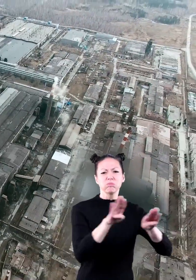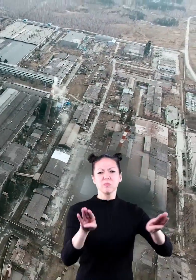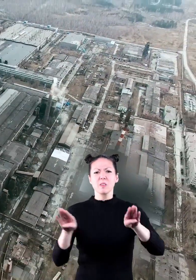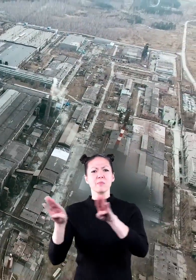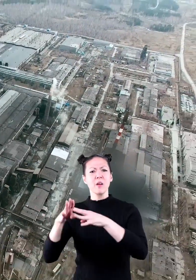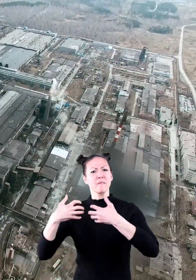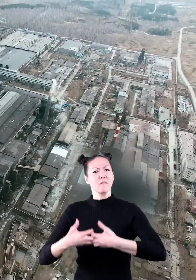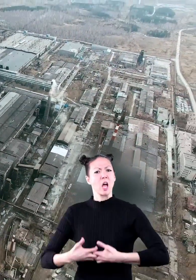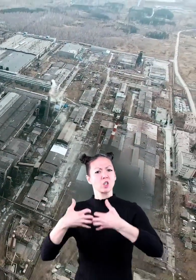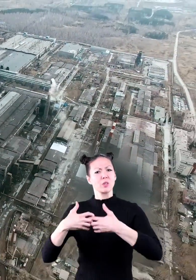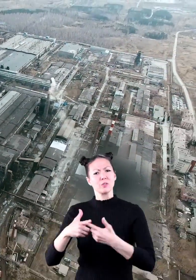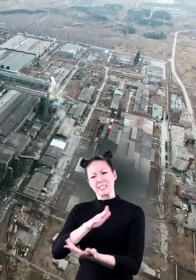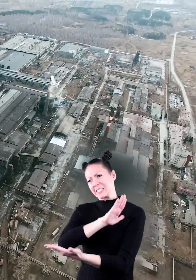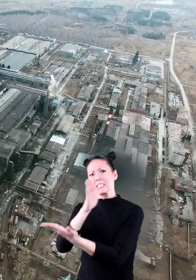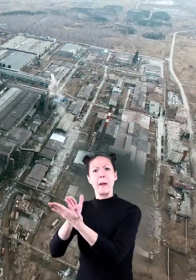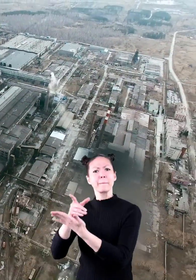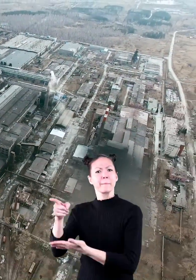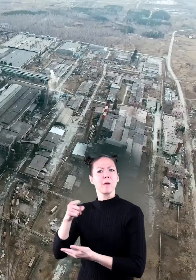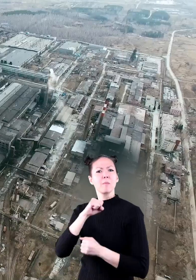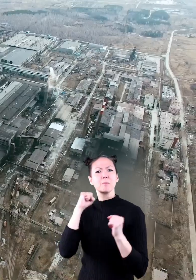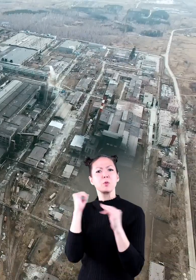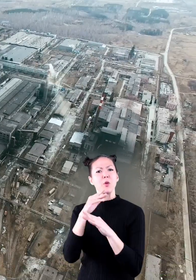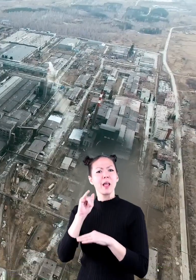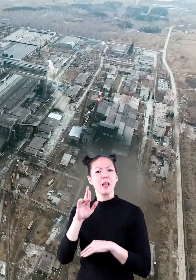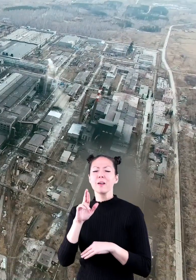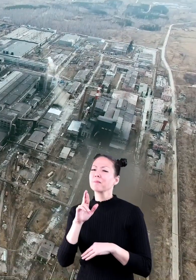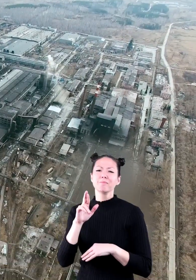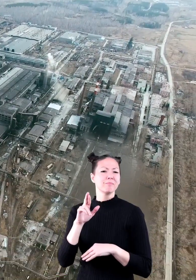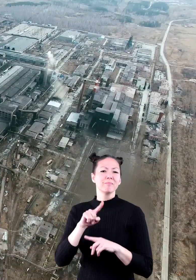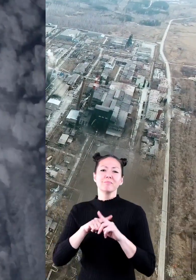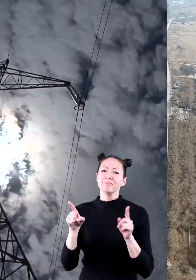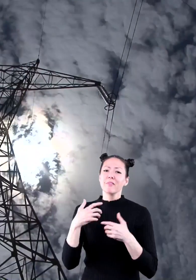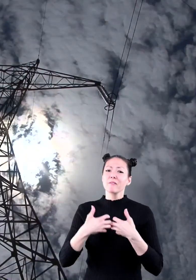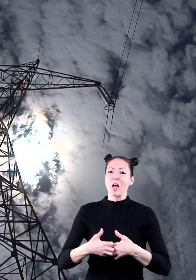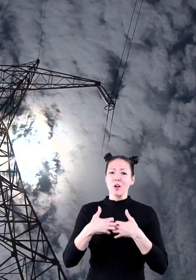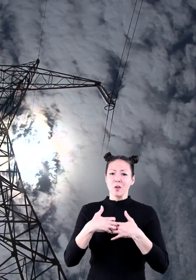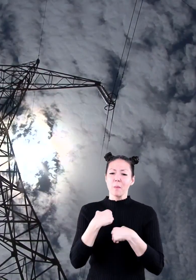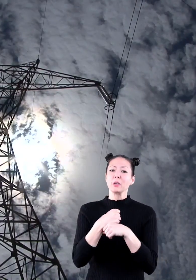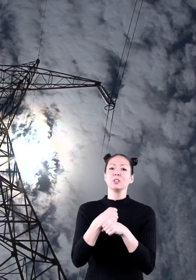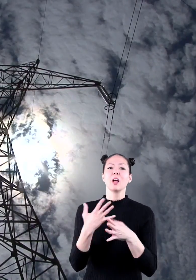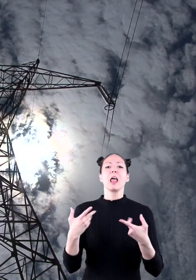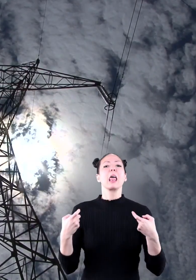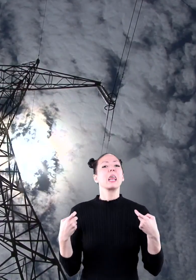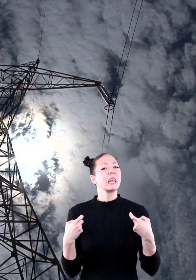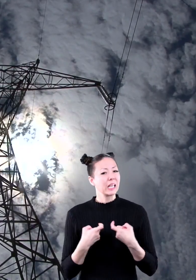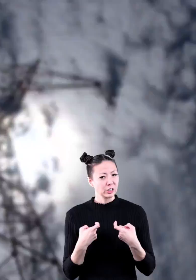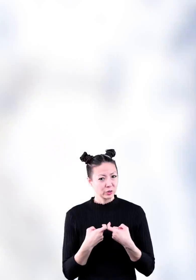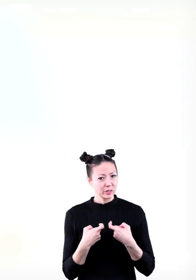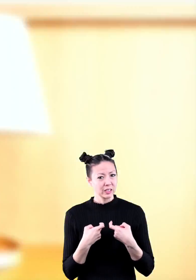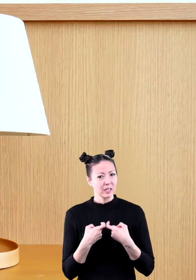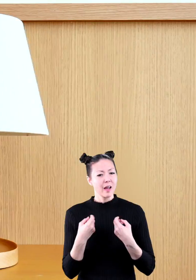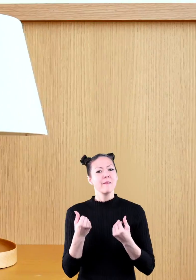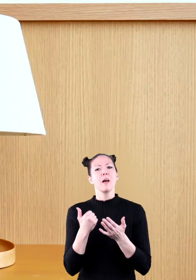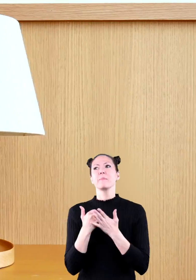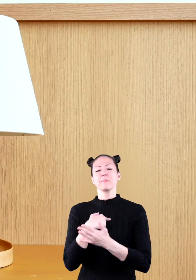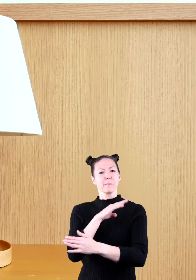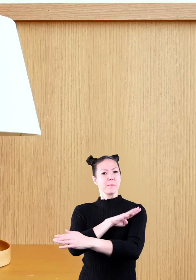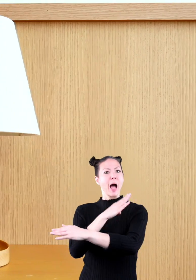down so they'll stop polluting our air. However, factories produce electricity, which gives us light and